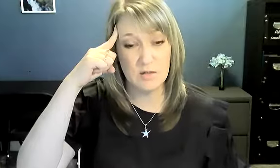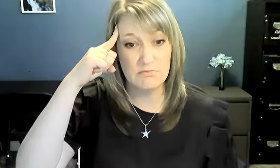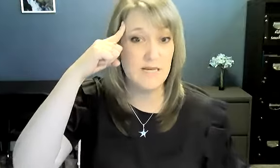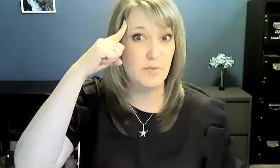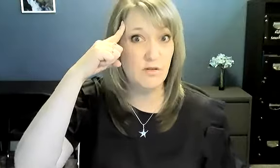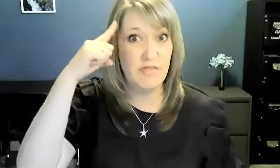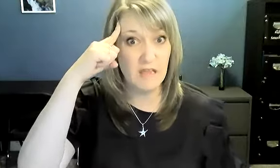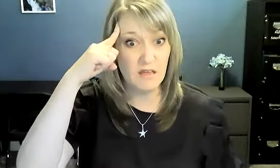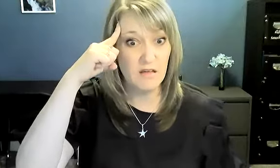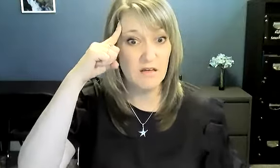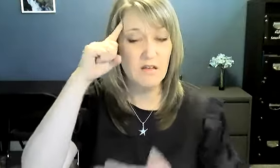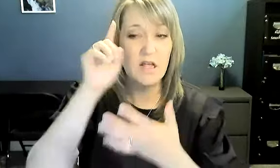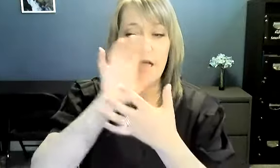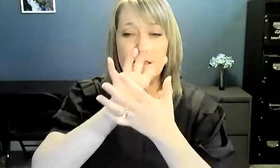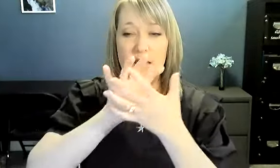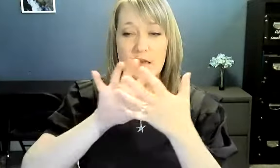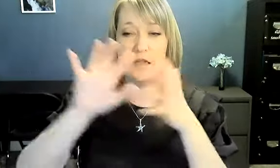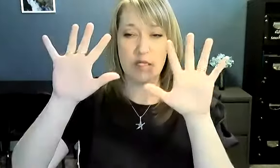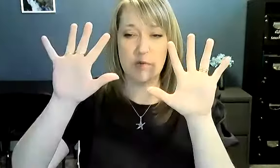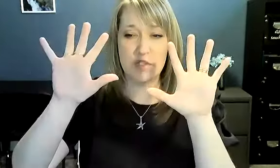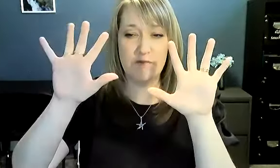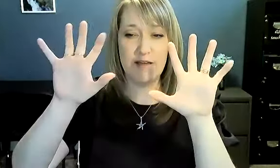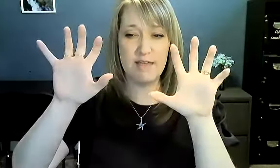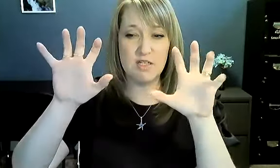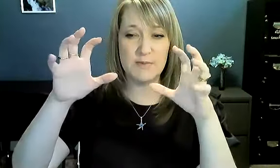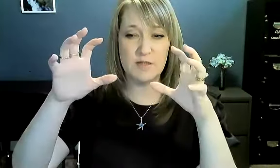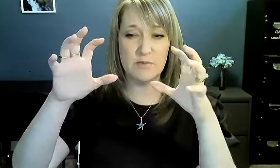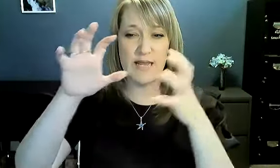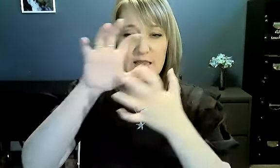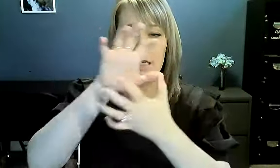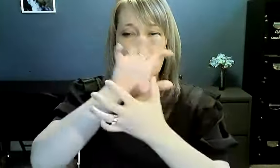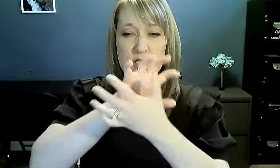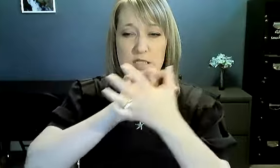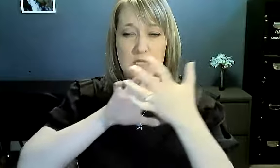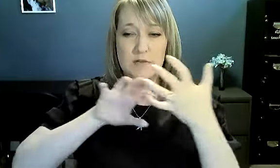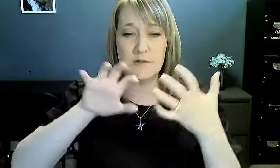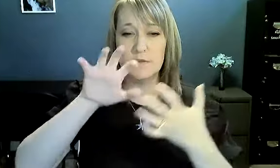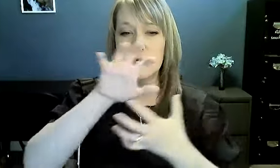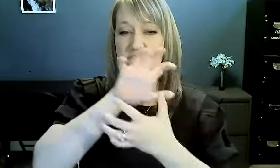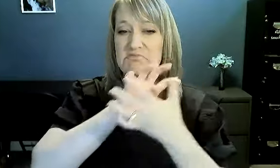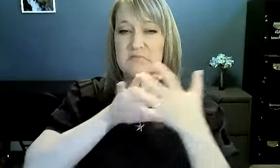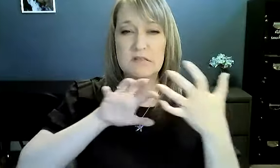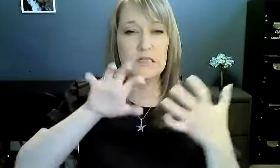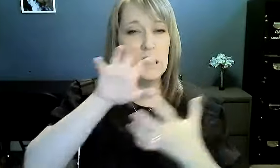temple. Think. And then you want two, five handshapes that are bent, and they're kind of just everywhere. Yeah.